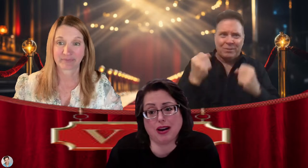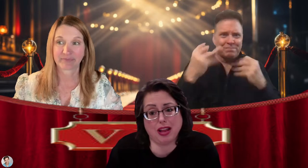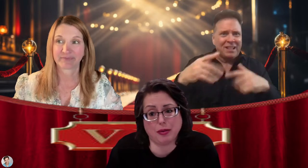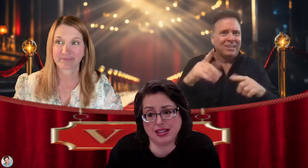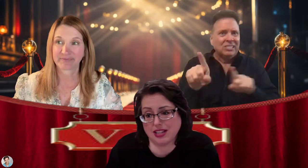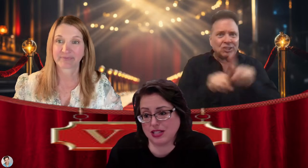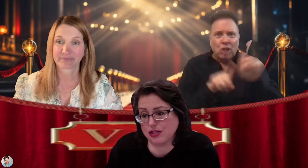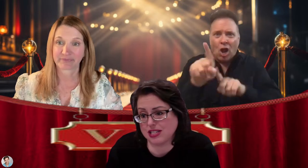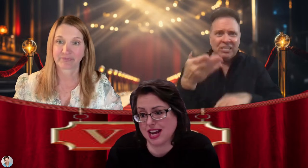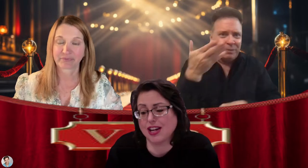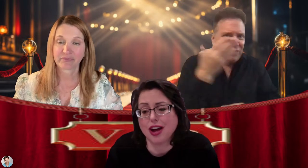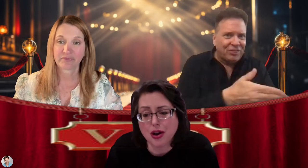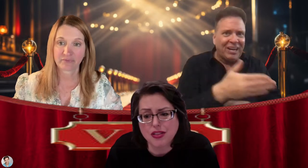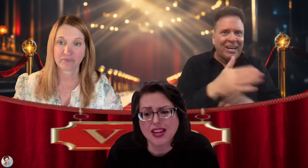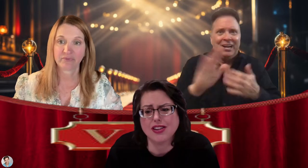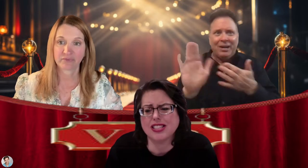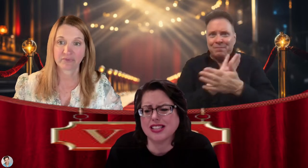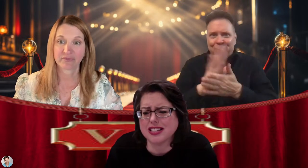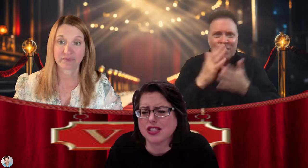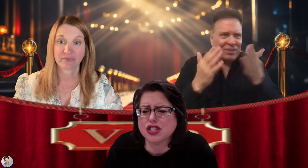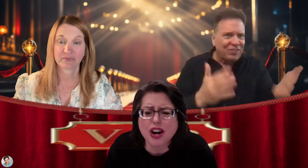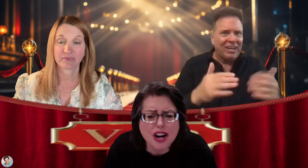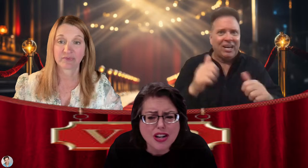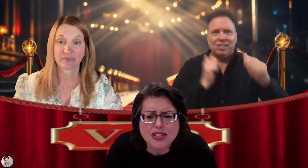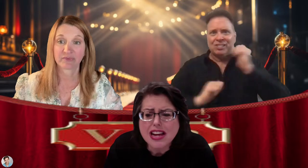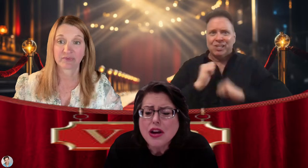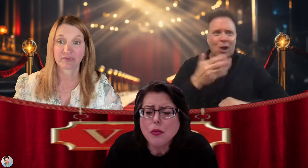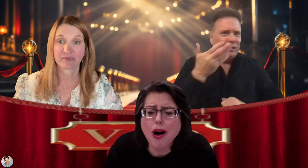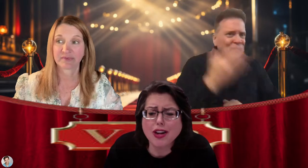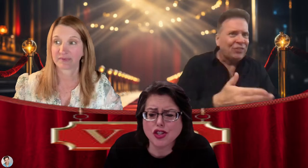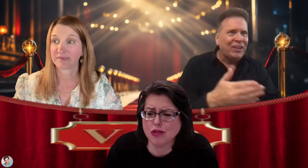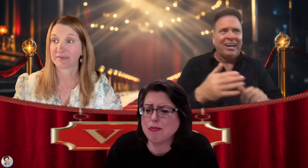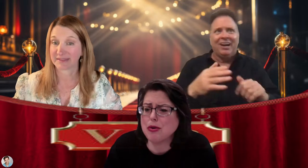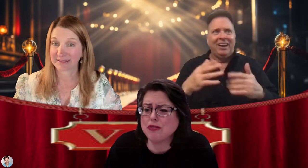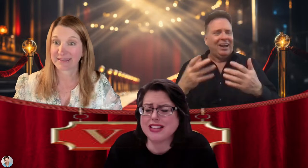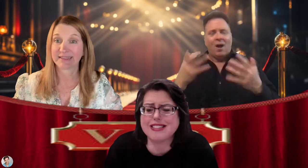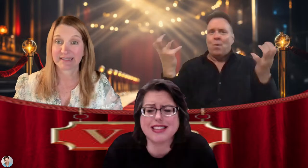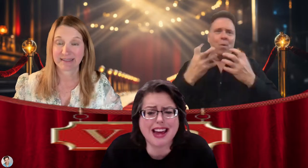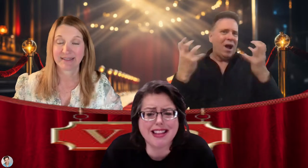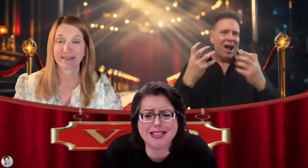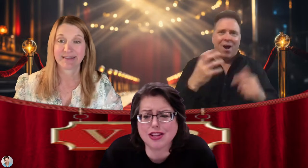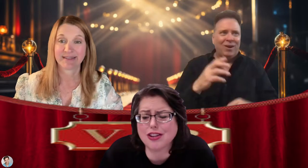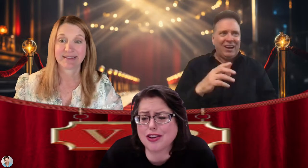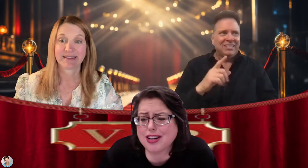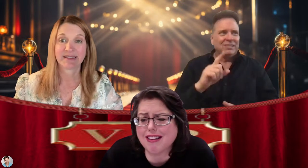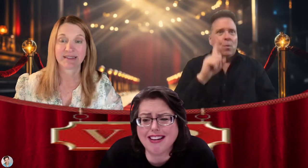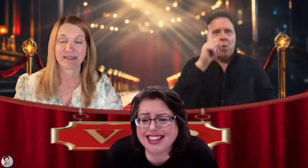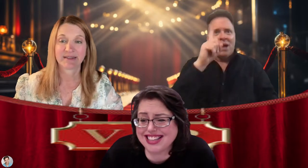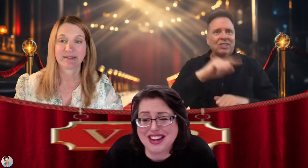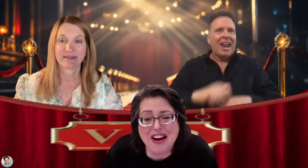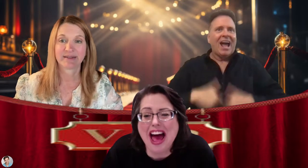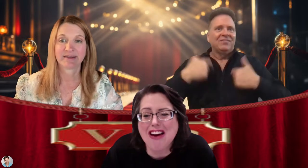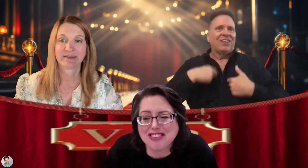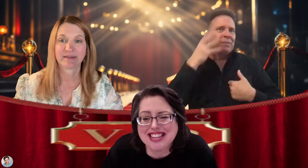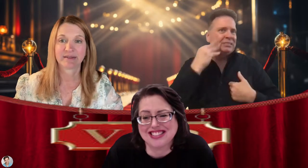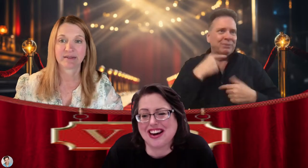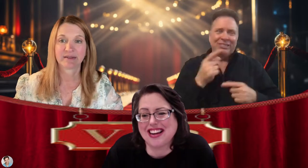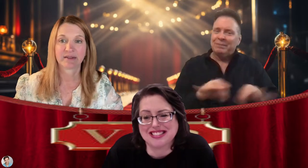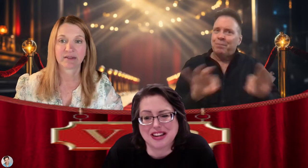Hollywood next Tuesday. Go there, see the stars, watch the movies, get the learning on. You know, everything's awesome.